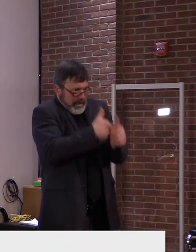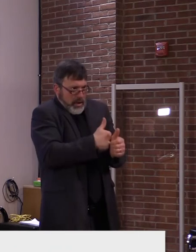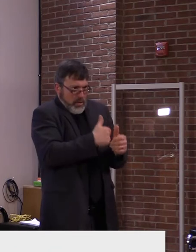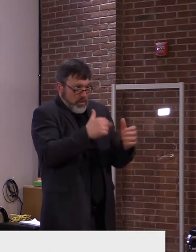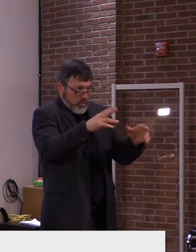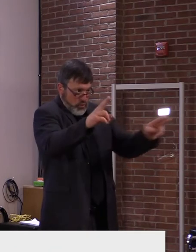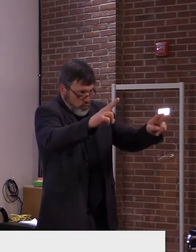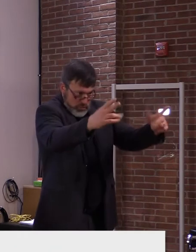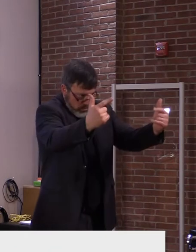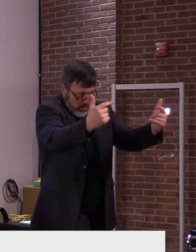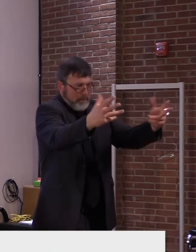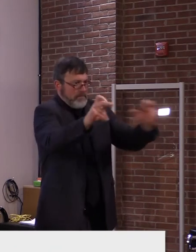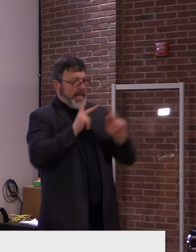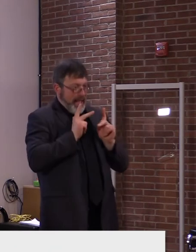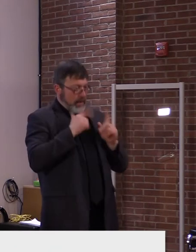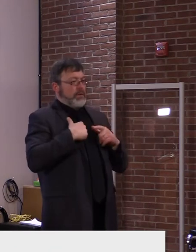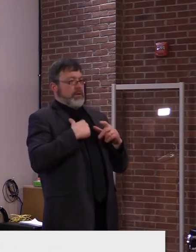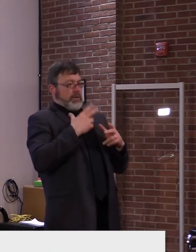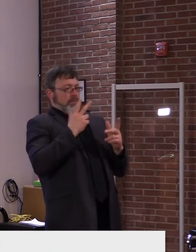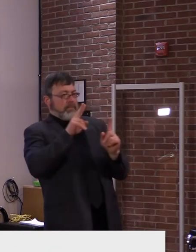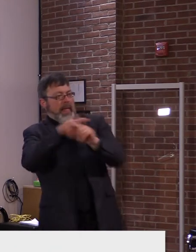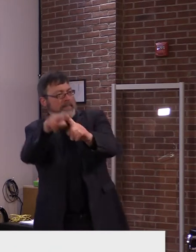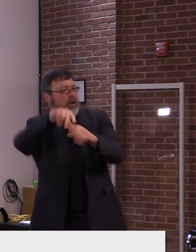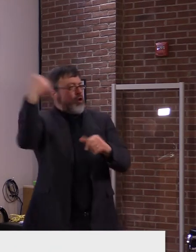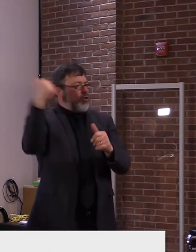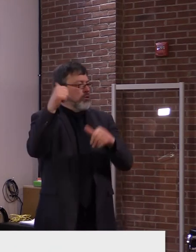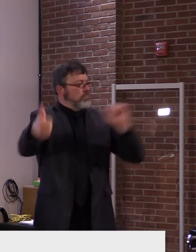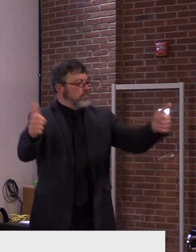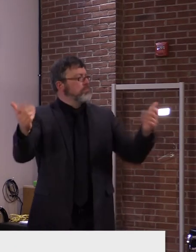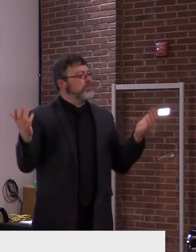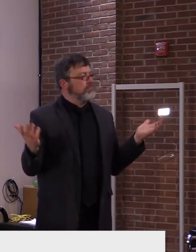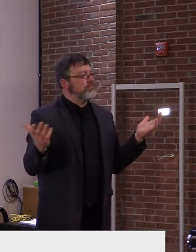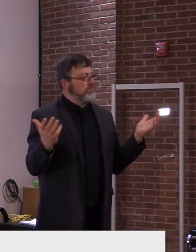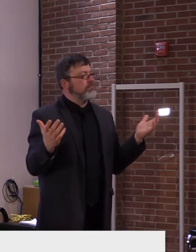it's just, it's over 13,000, but I don't have the precise number with me.